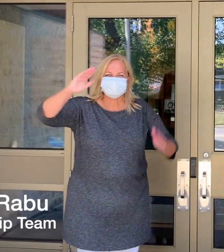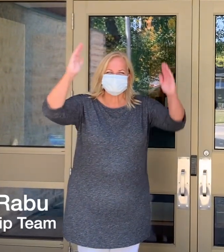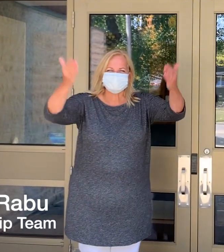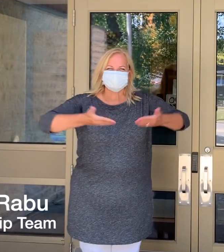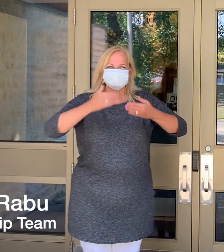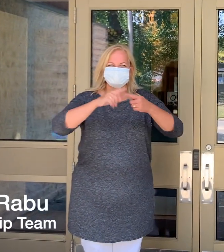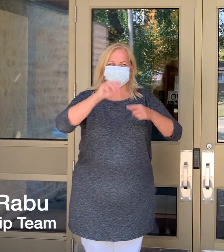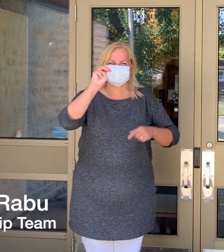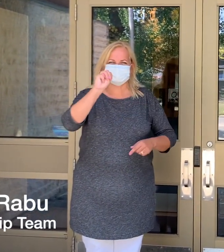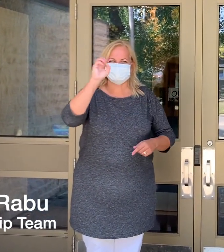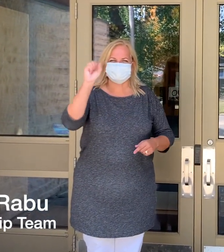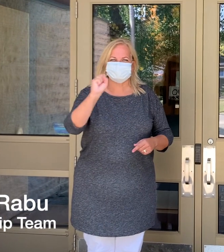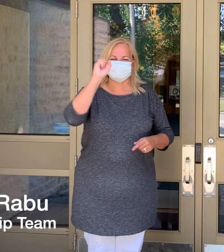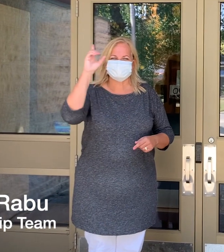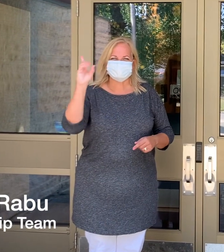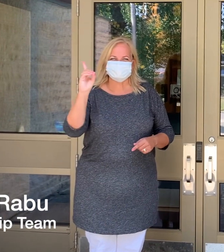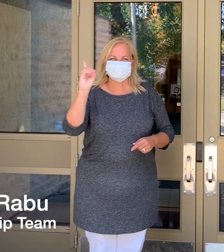Hello and welcome to MSD.